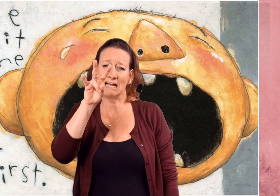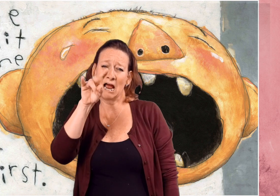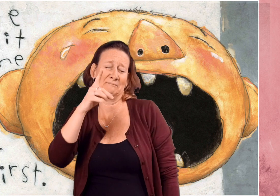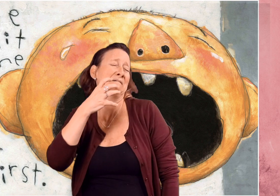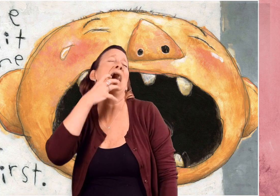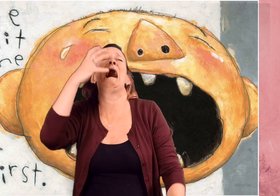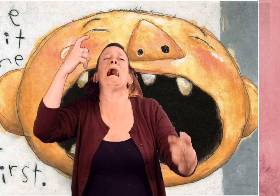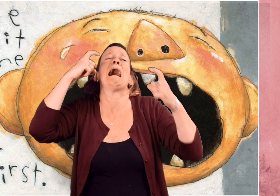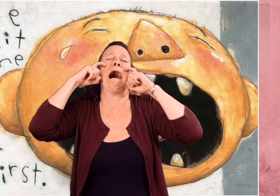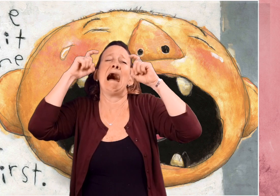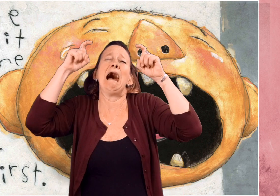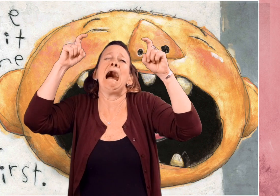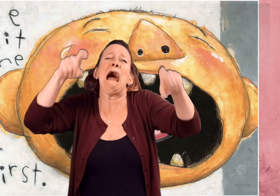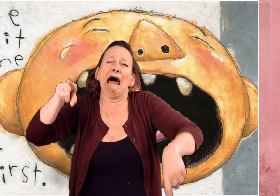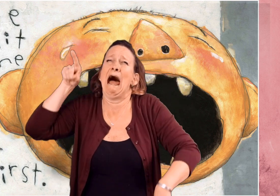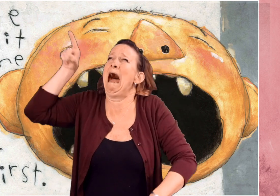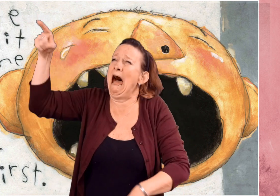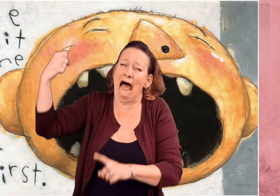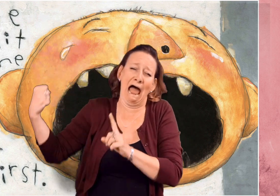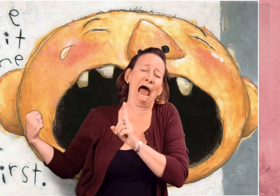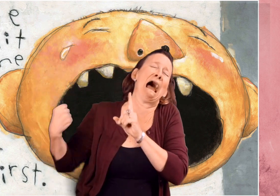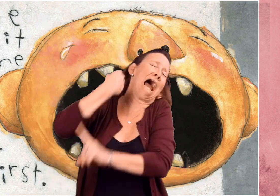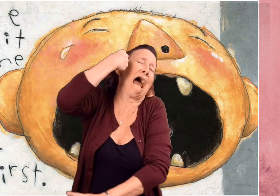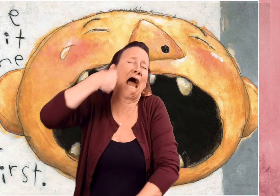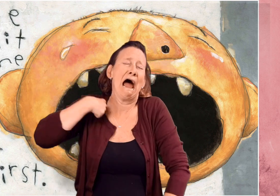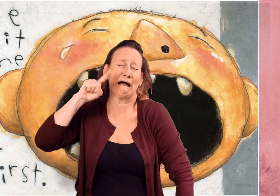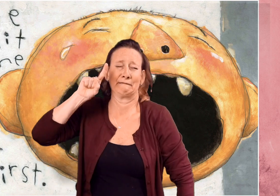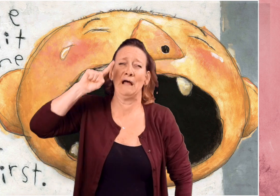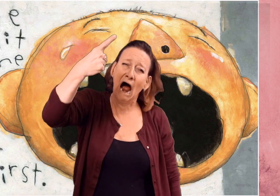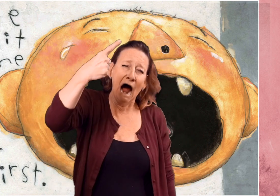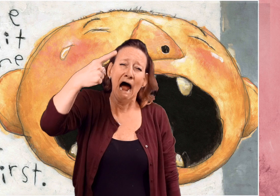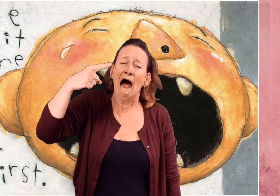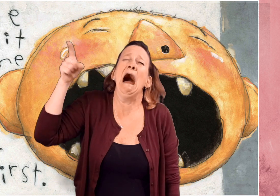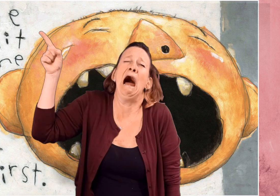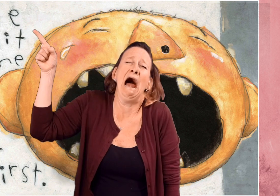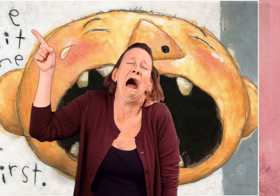David screams and cries. He hit me first!